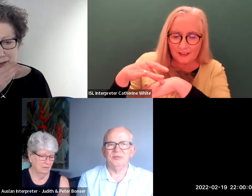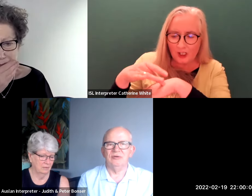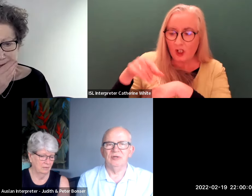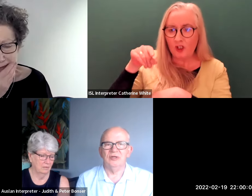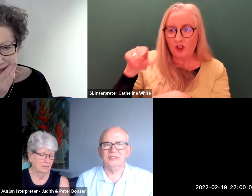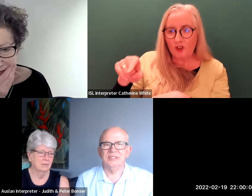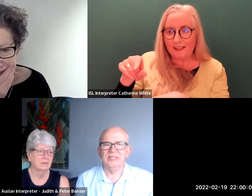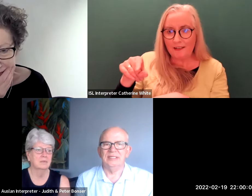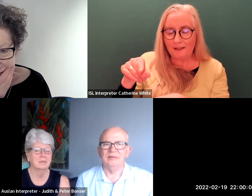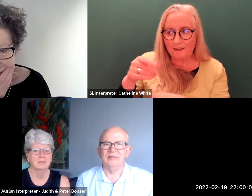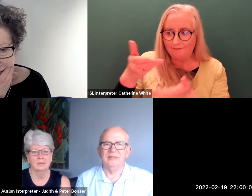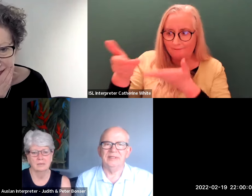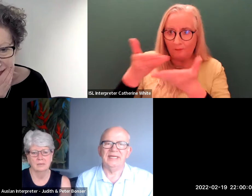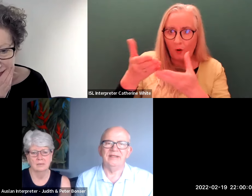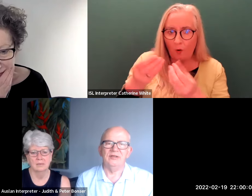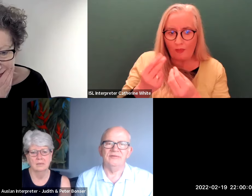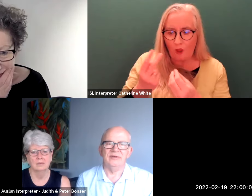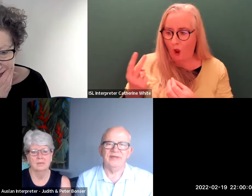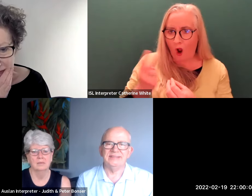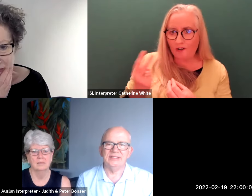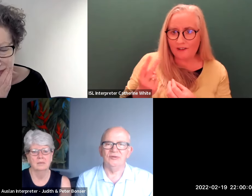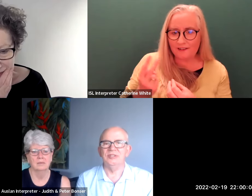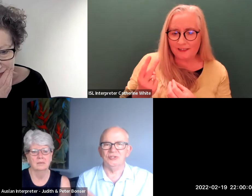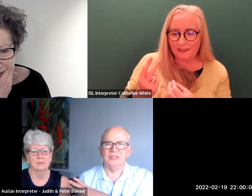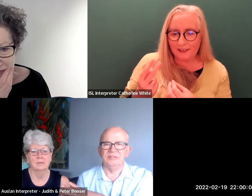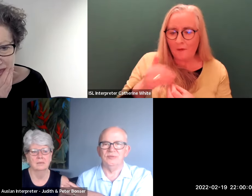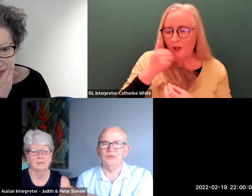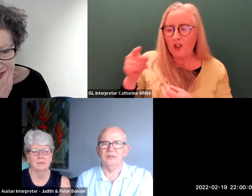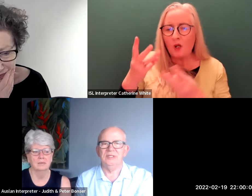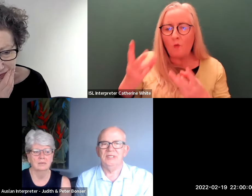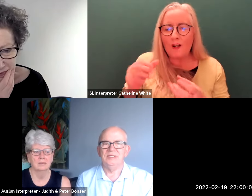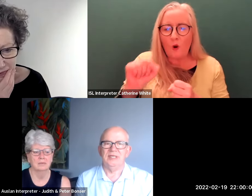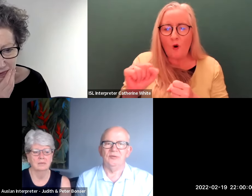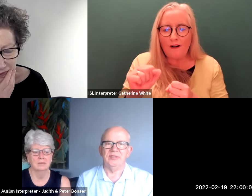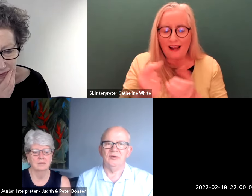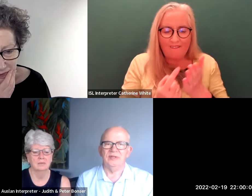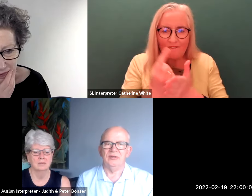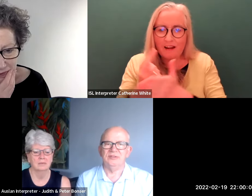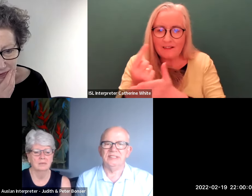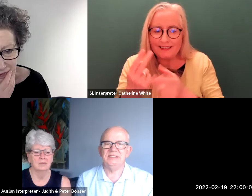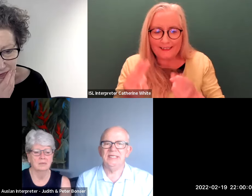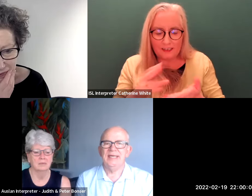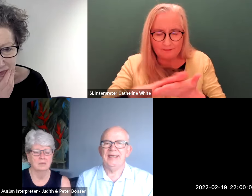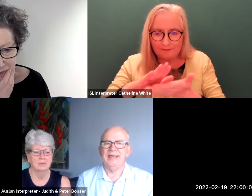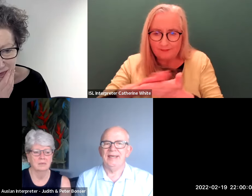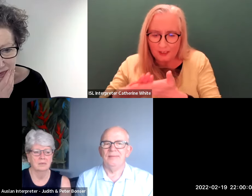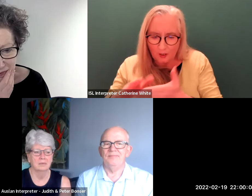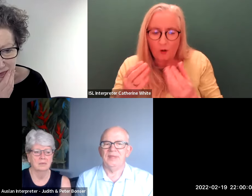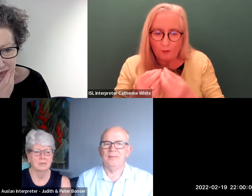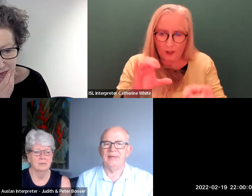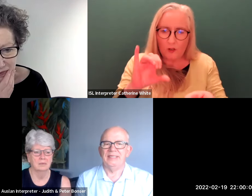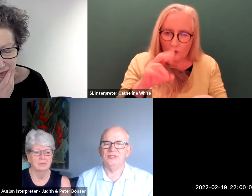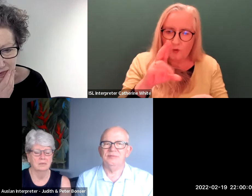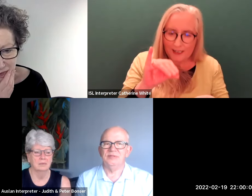we helped her a lot in getting her affairs in order judy was more helping her with those things um